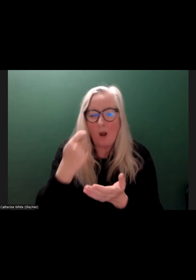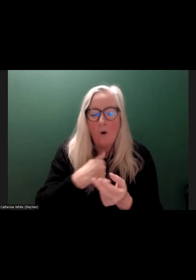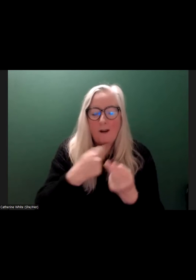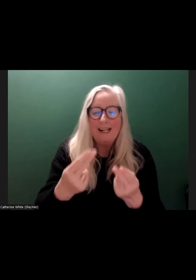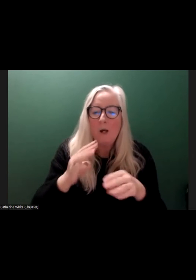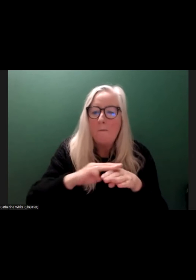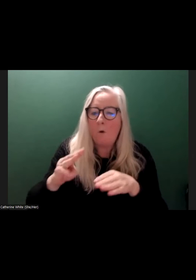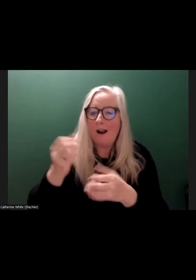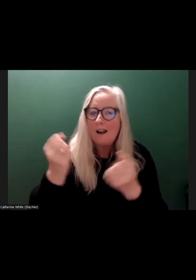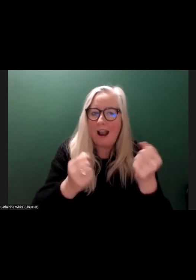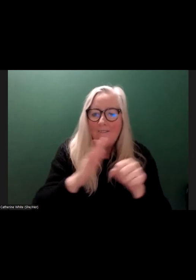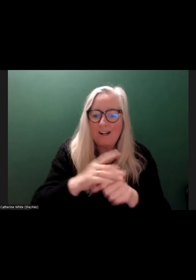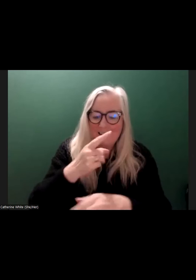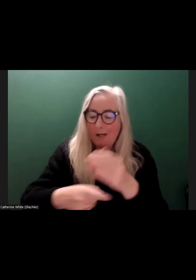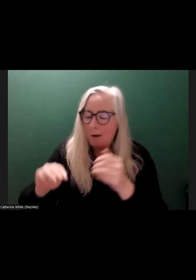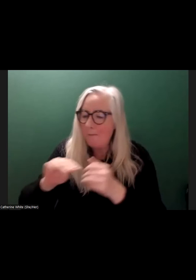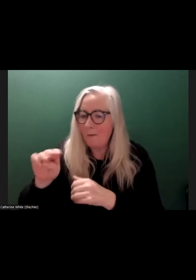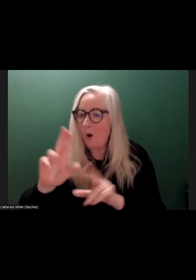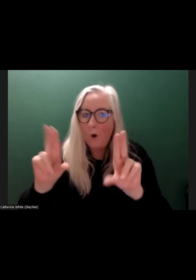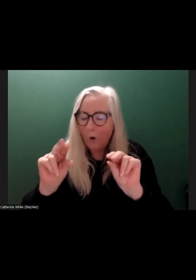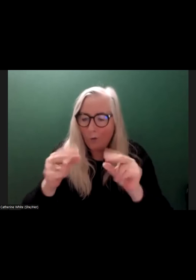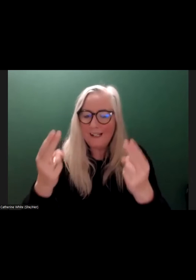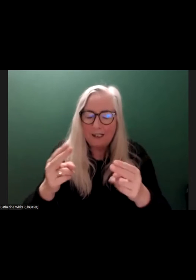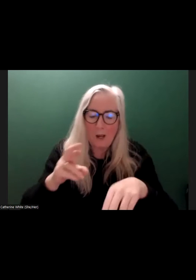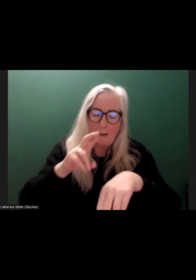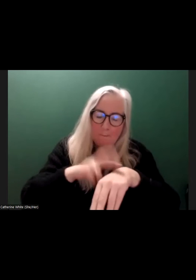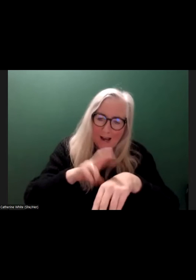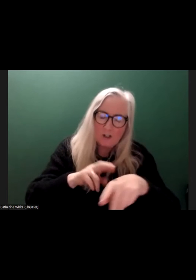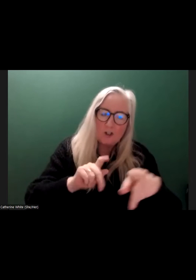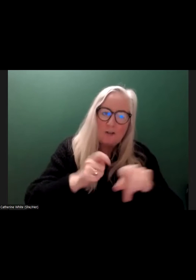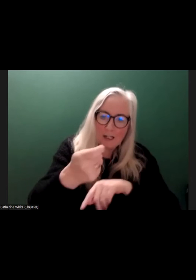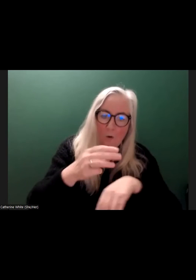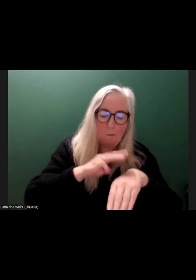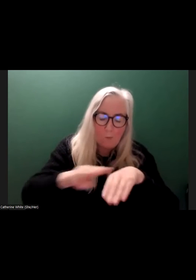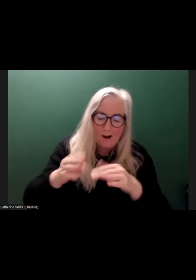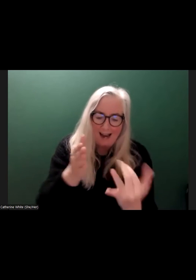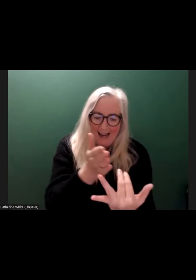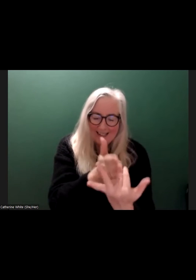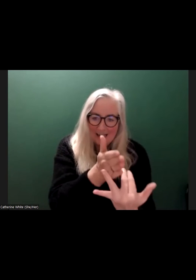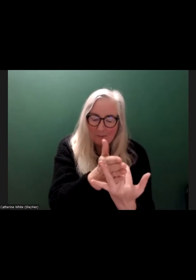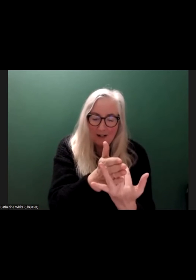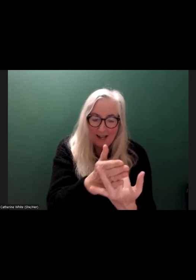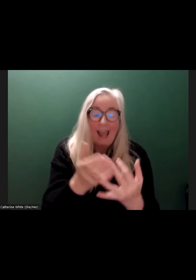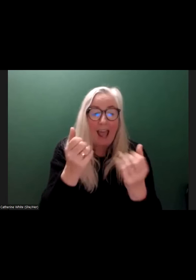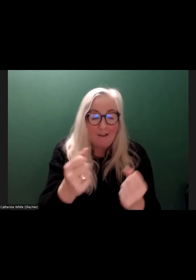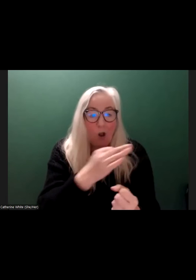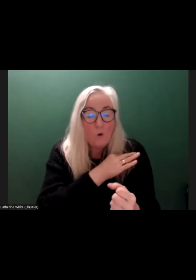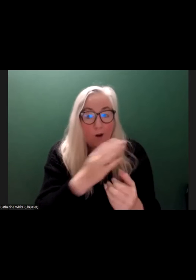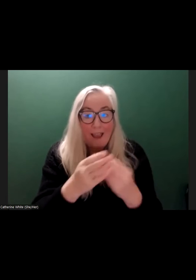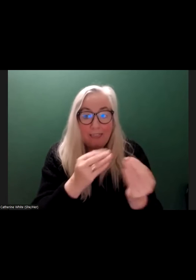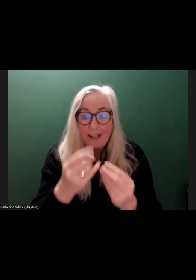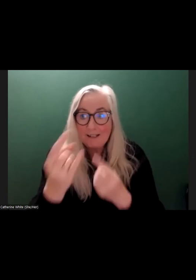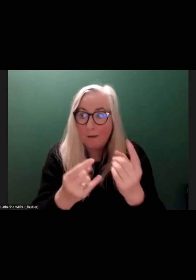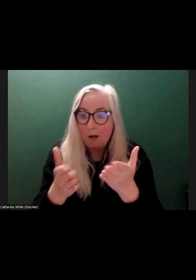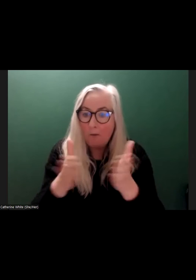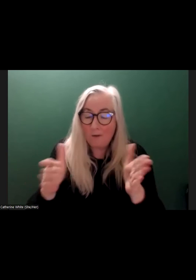cars for disabled people. No, we need better transport, more efficient and more accessible. There is good things happening in public transport in Ireland.